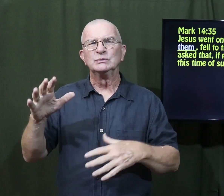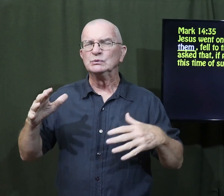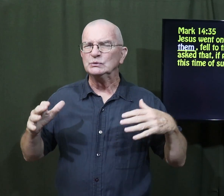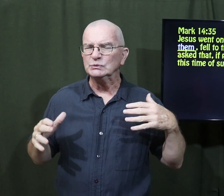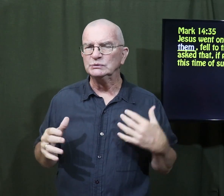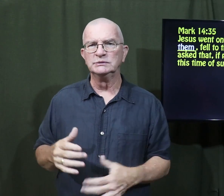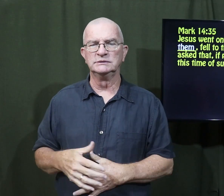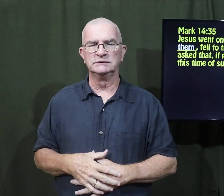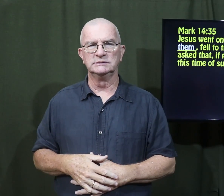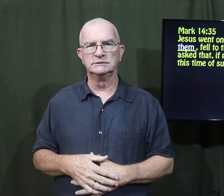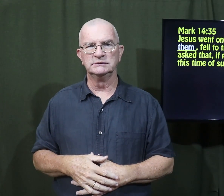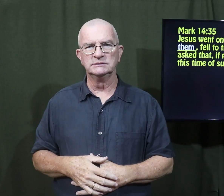on the cross.